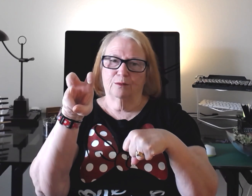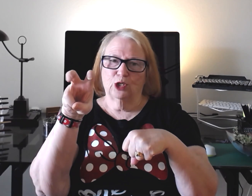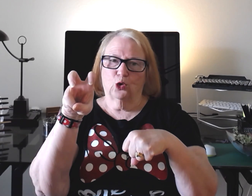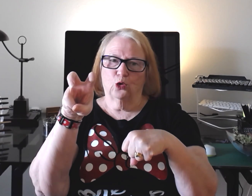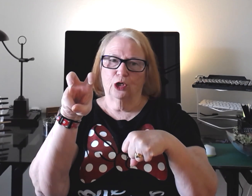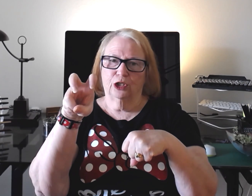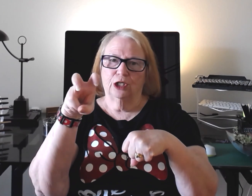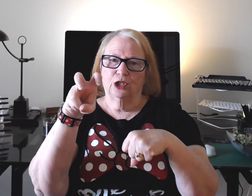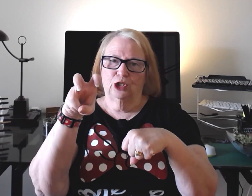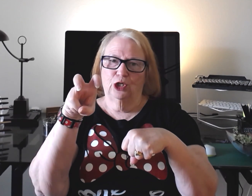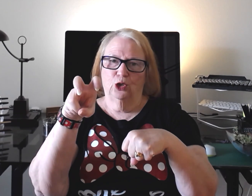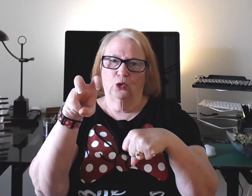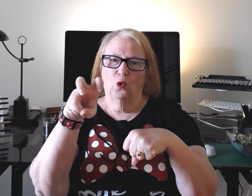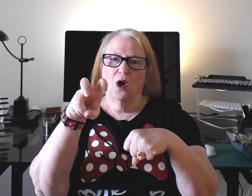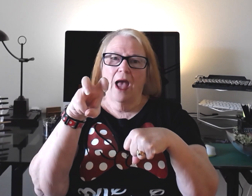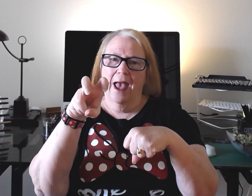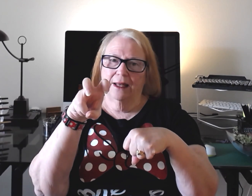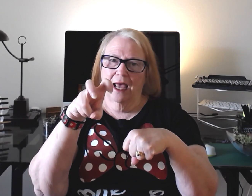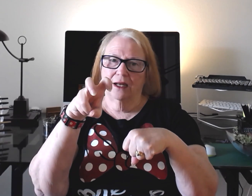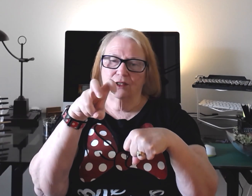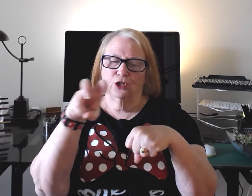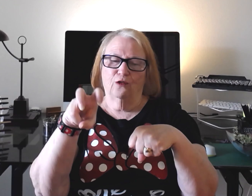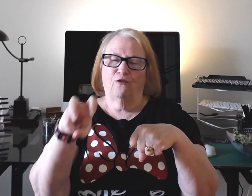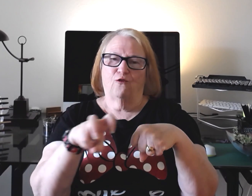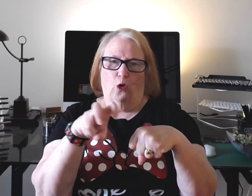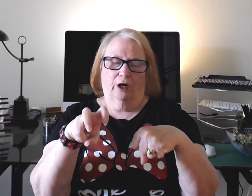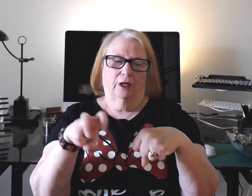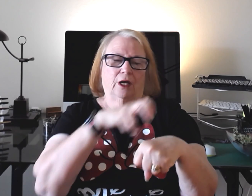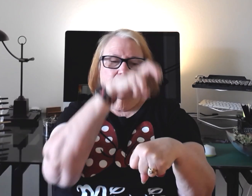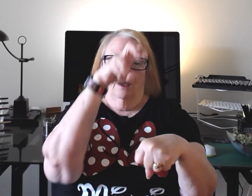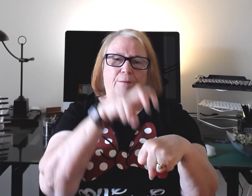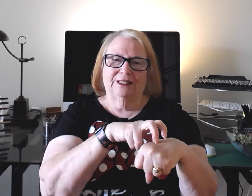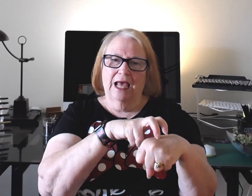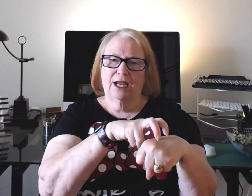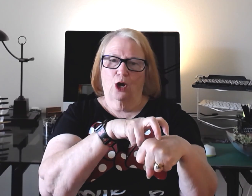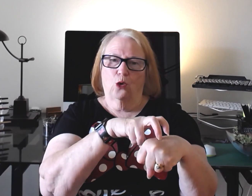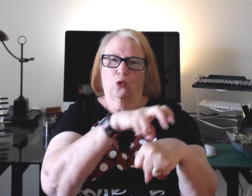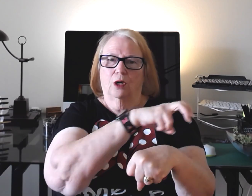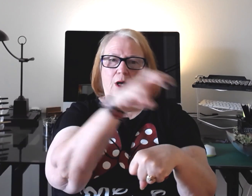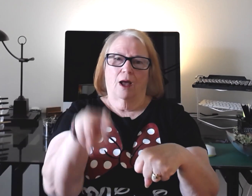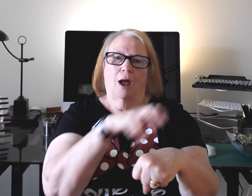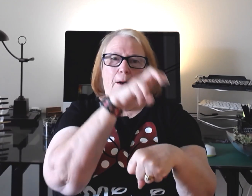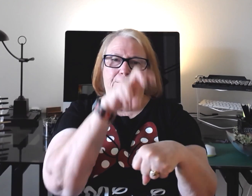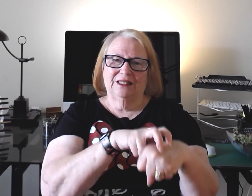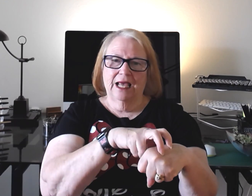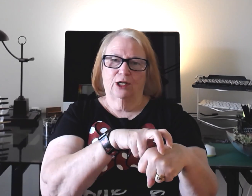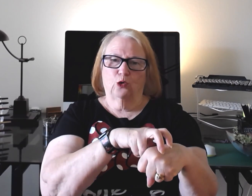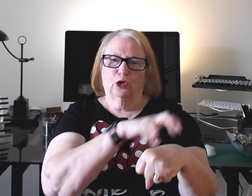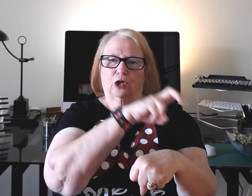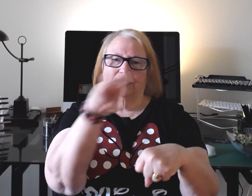a crooked two and that is your fork. Potato. Potato. You're going to